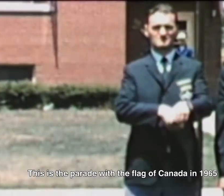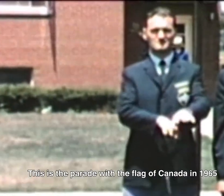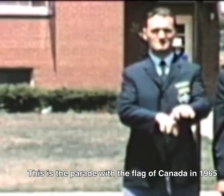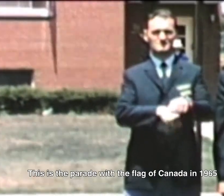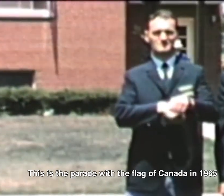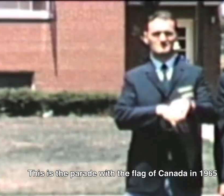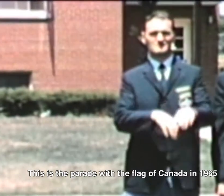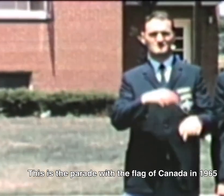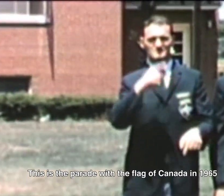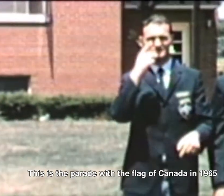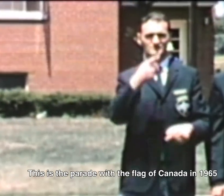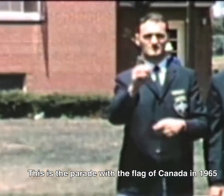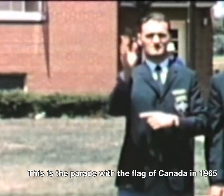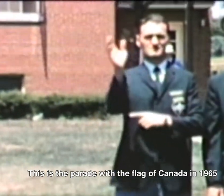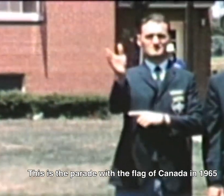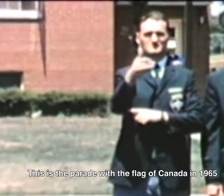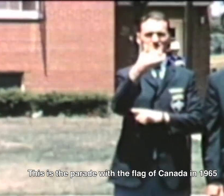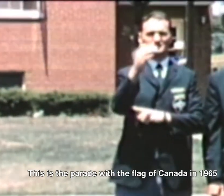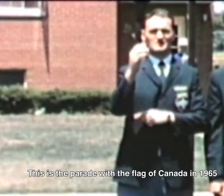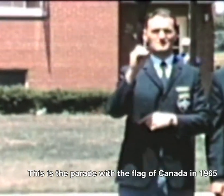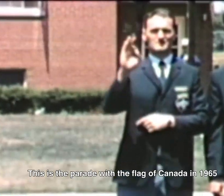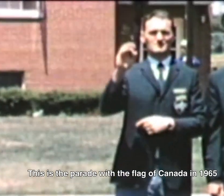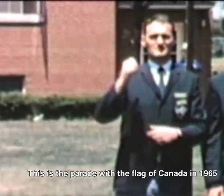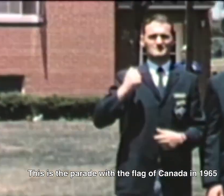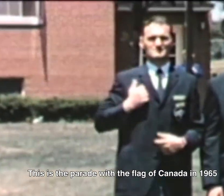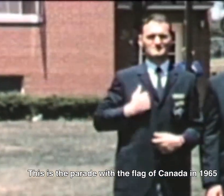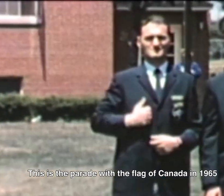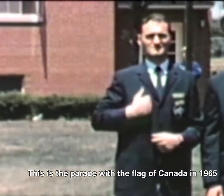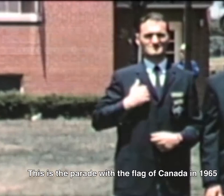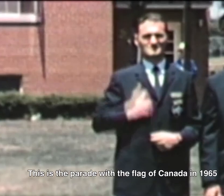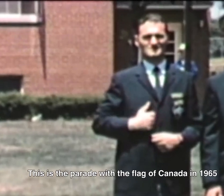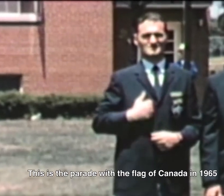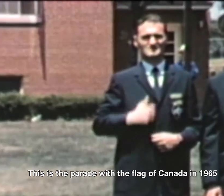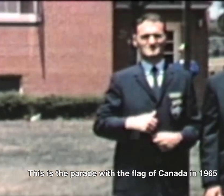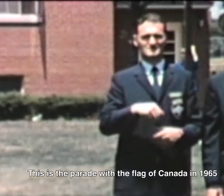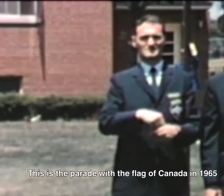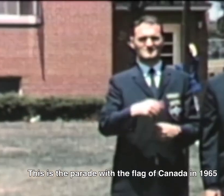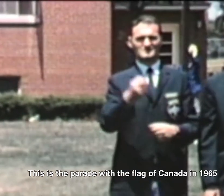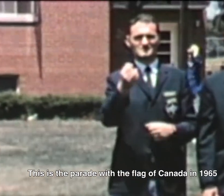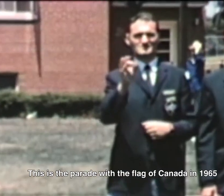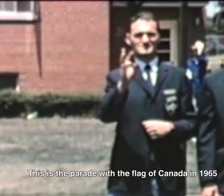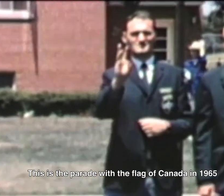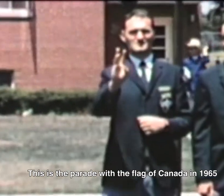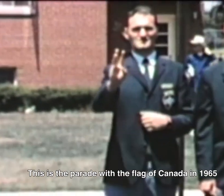This is the parade with the flag of Canada in